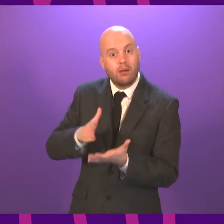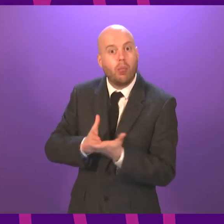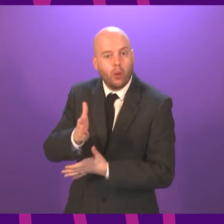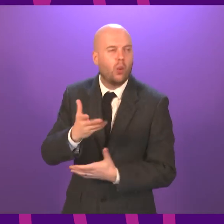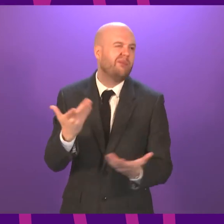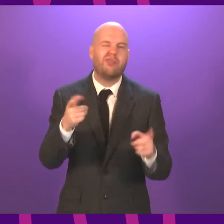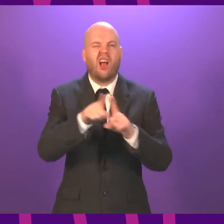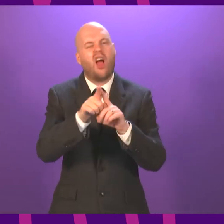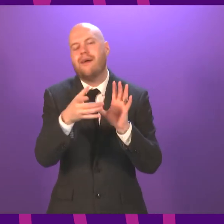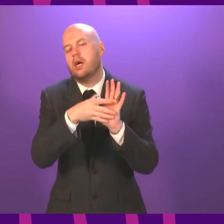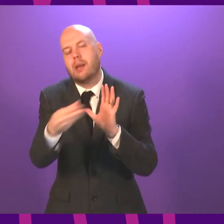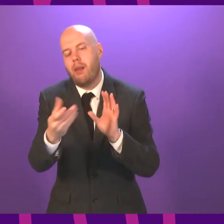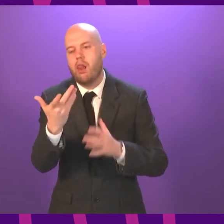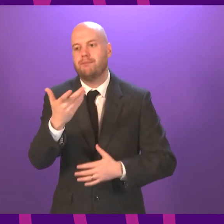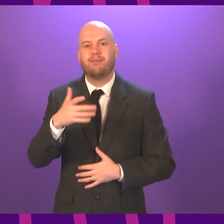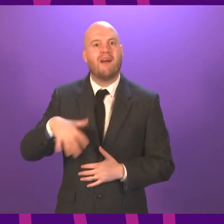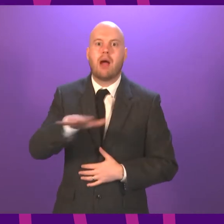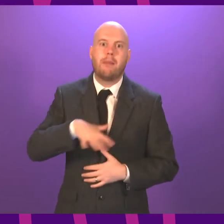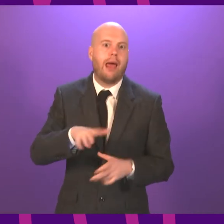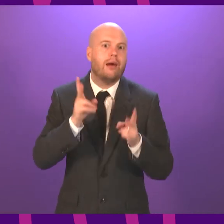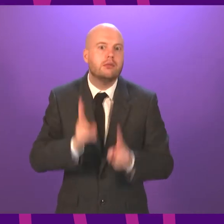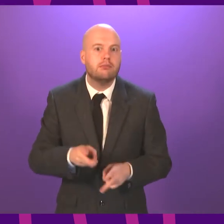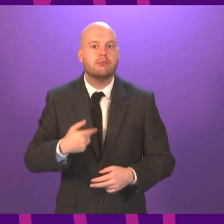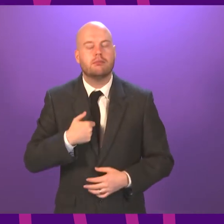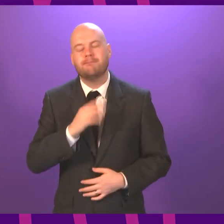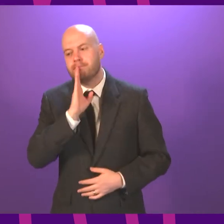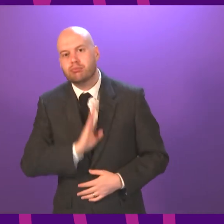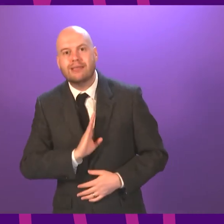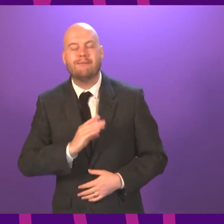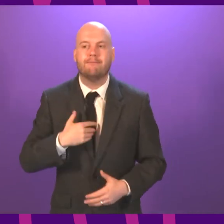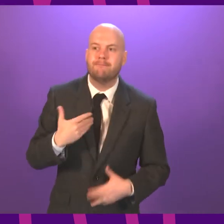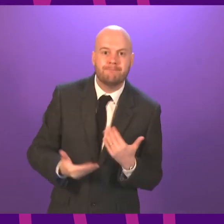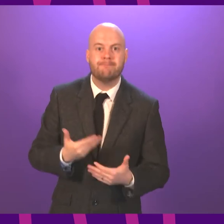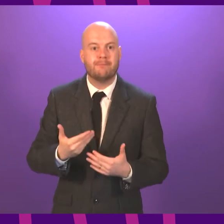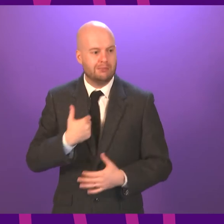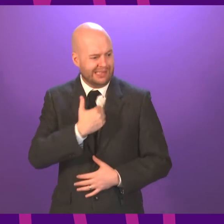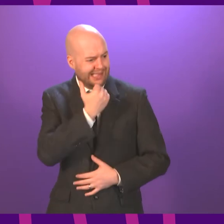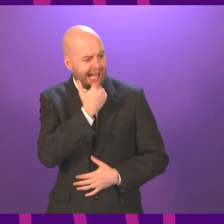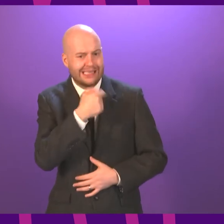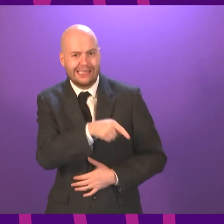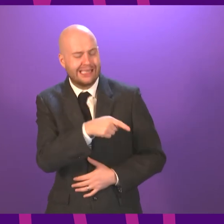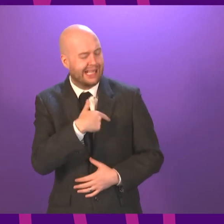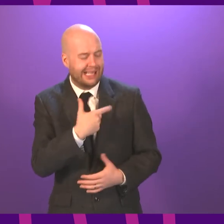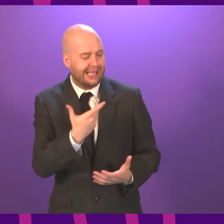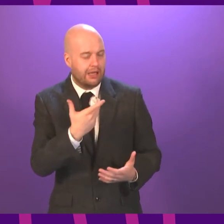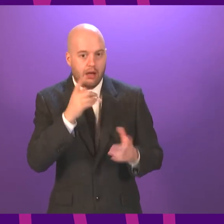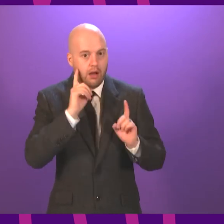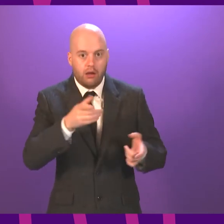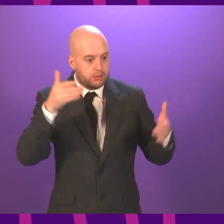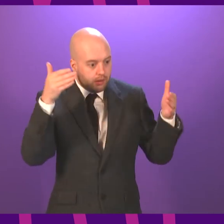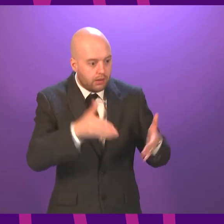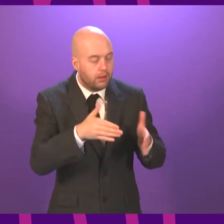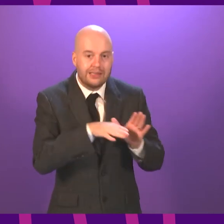a bereavement that means they cannot put forward assessment by the date in June, they have a window of time until September.